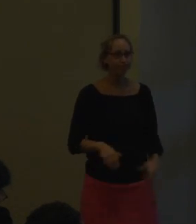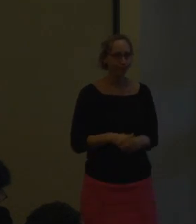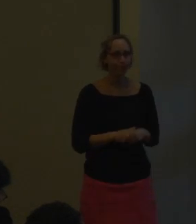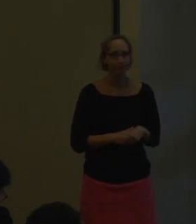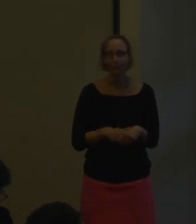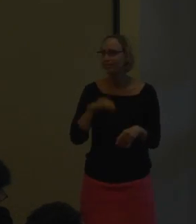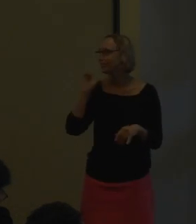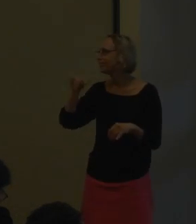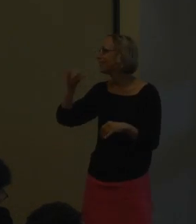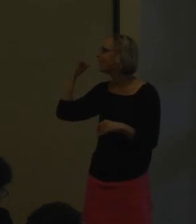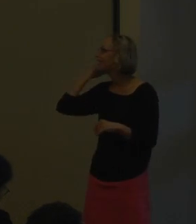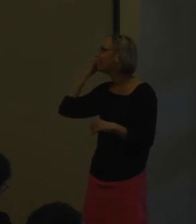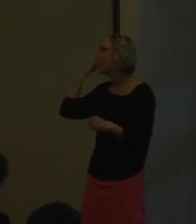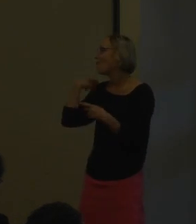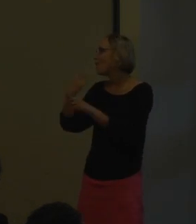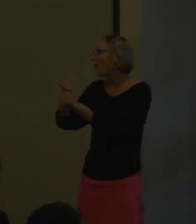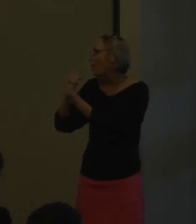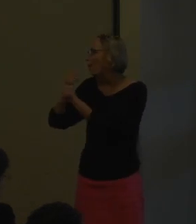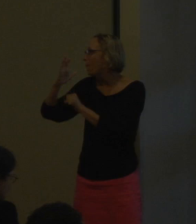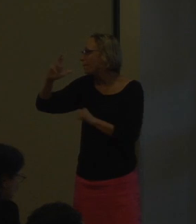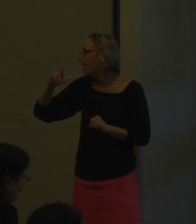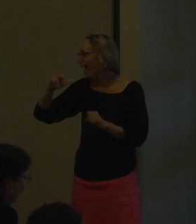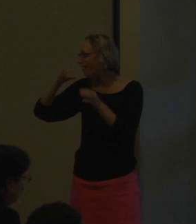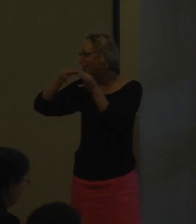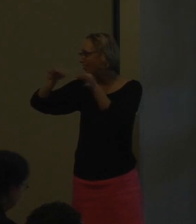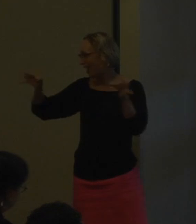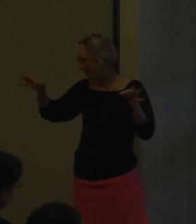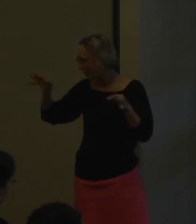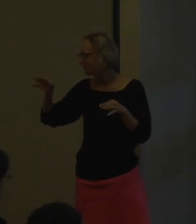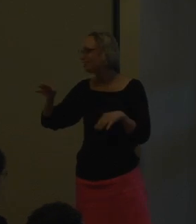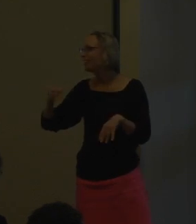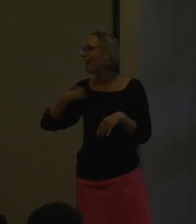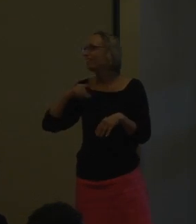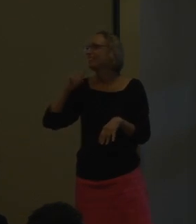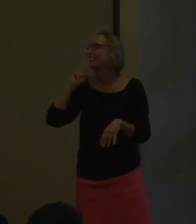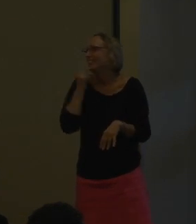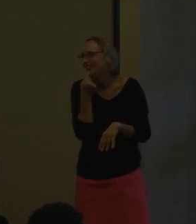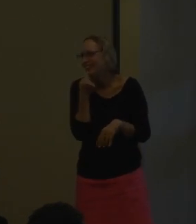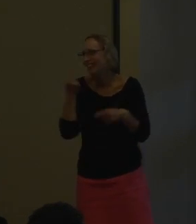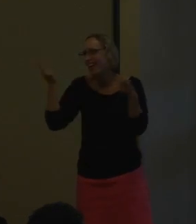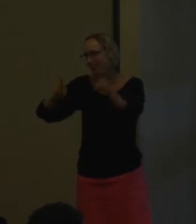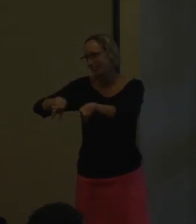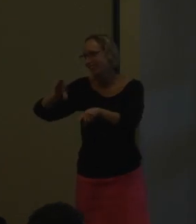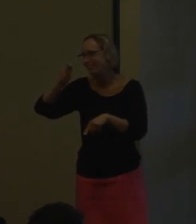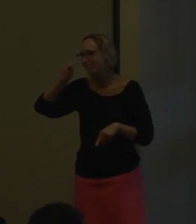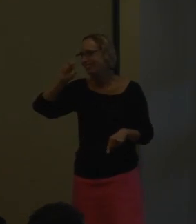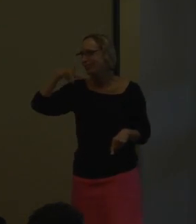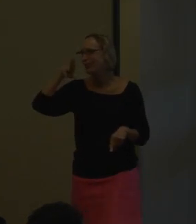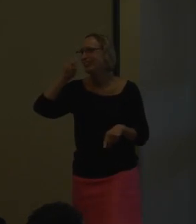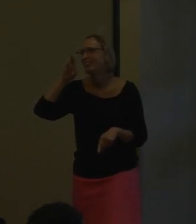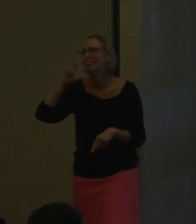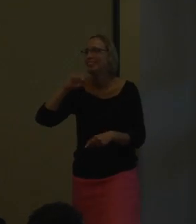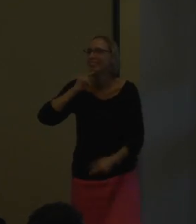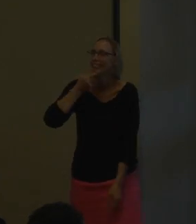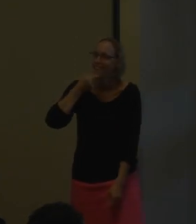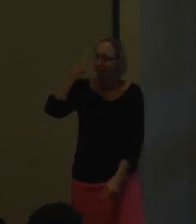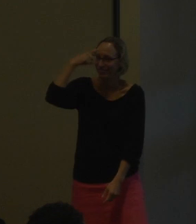you know, repetition is key. So, if we have that idea of holding back language, it, you know, causes a serious